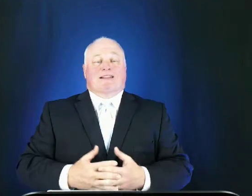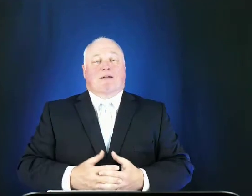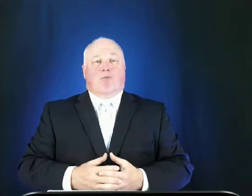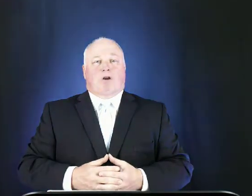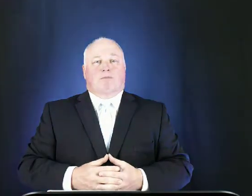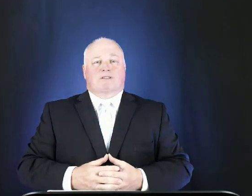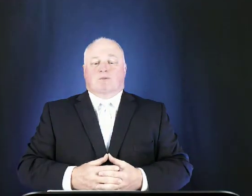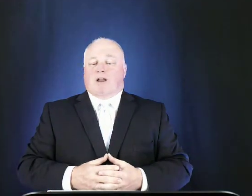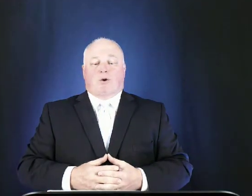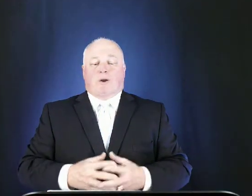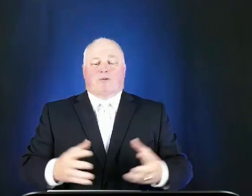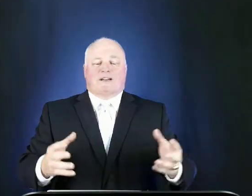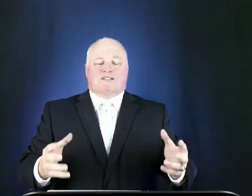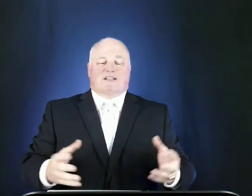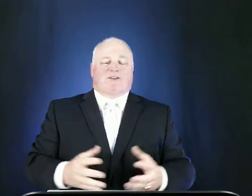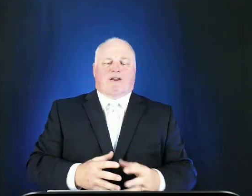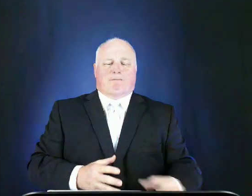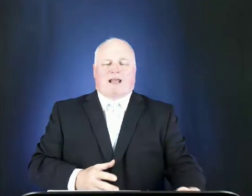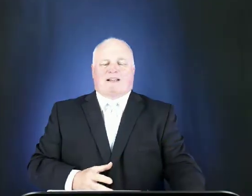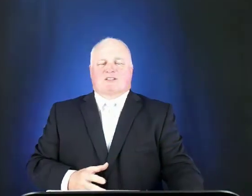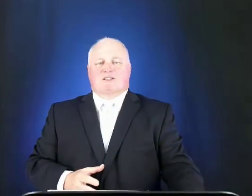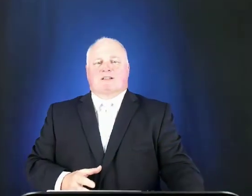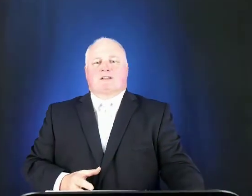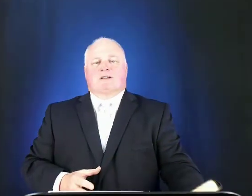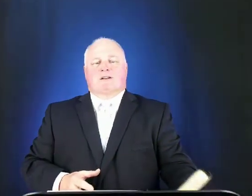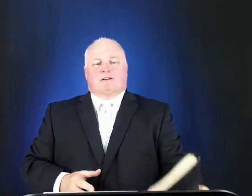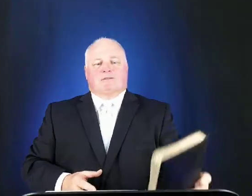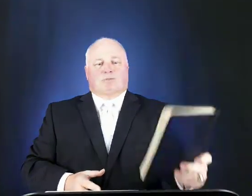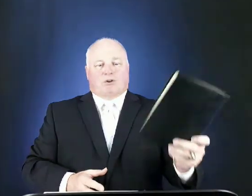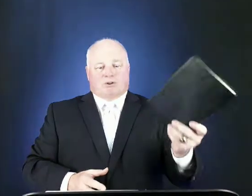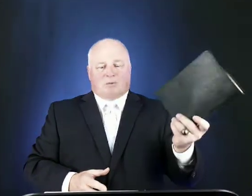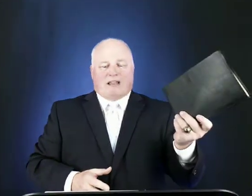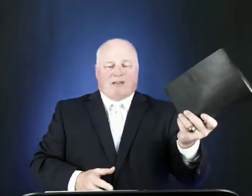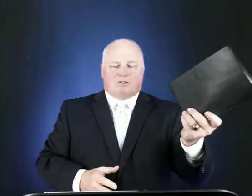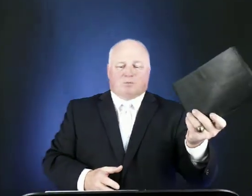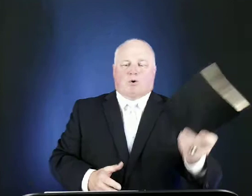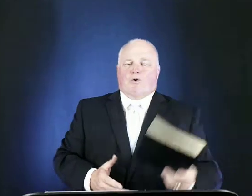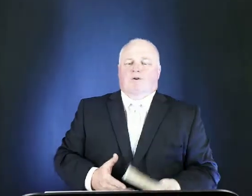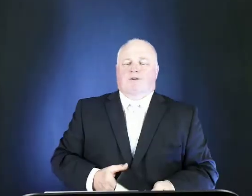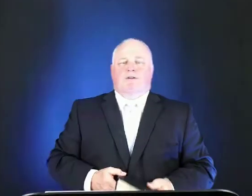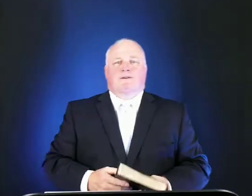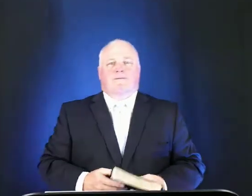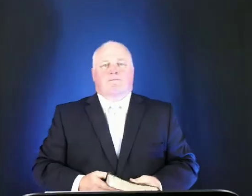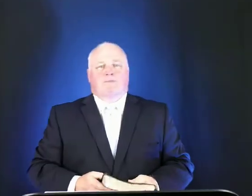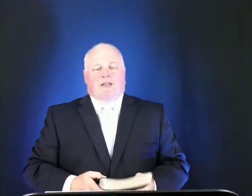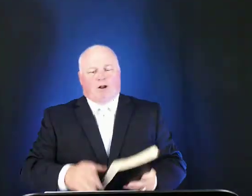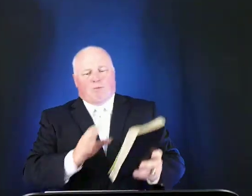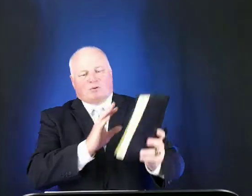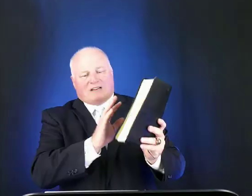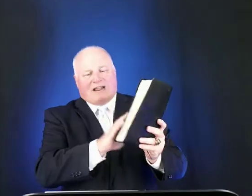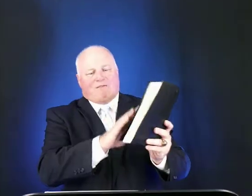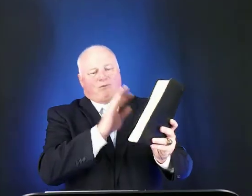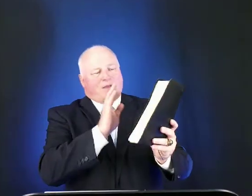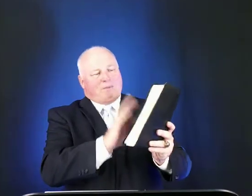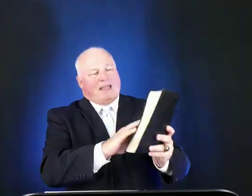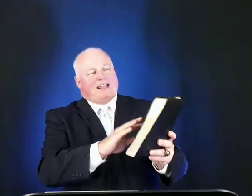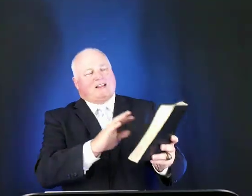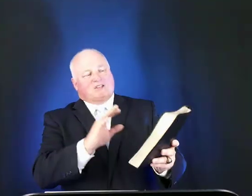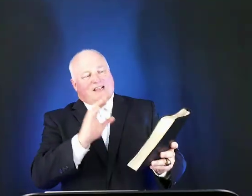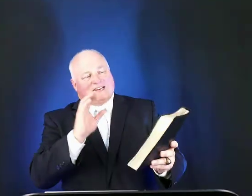that promise oh no we don't need cigarette packages because we have his word and almost every page it